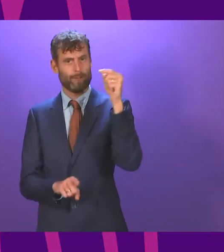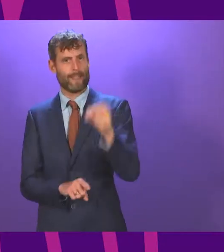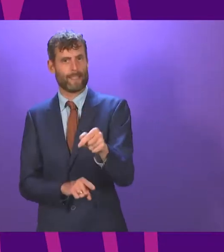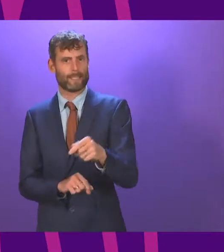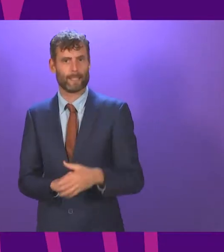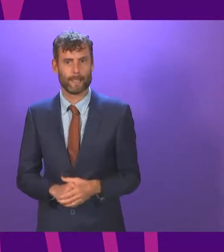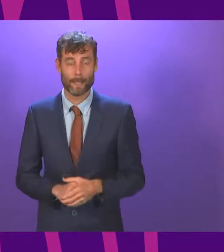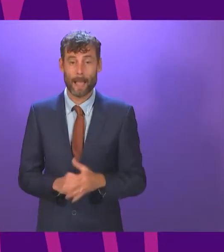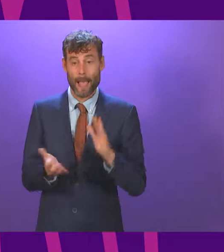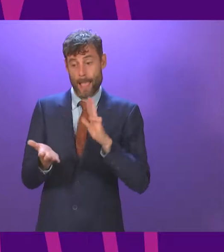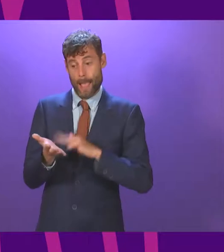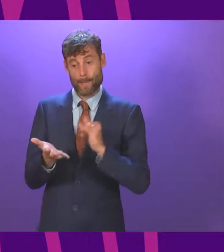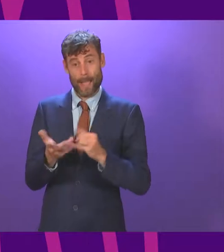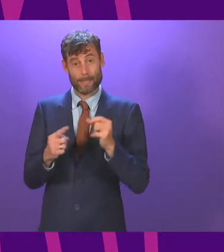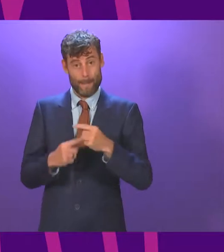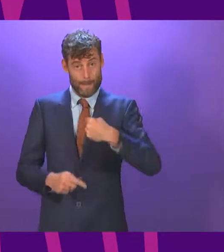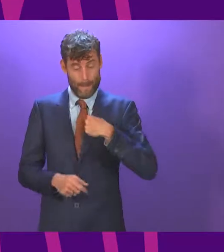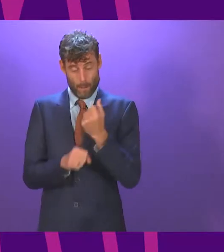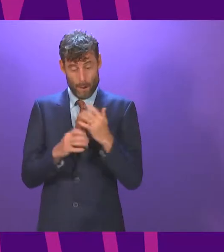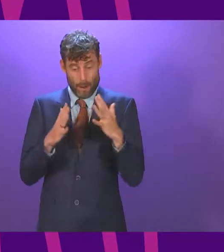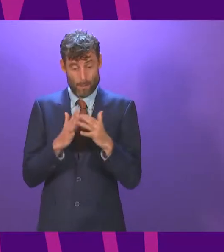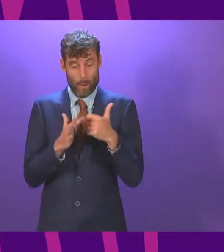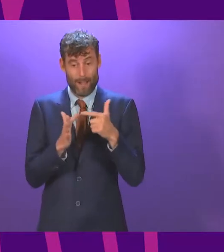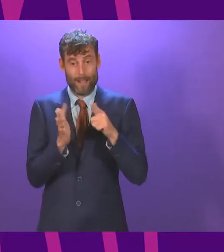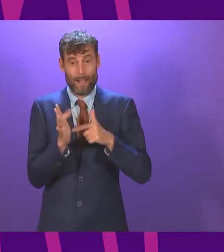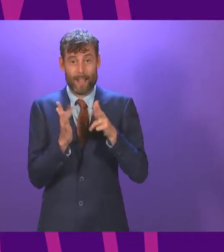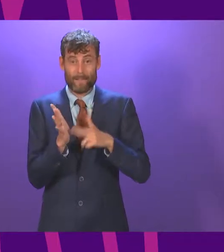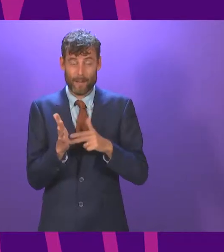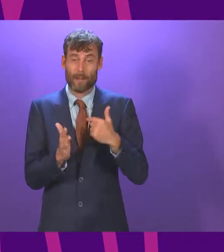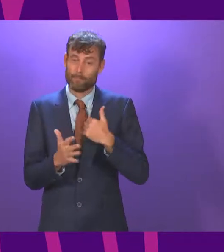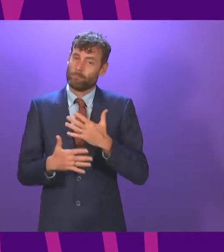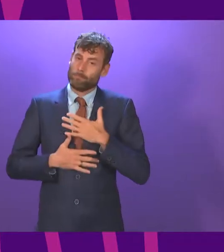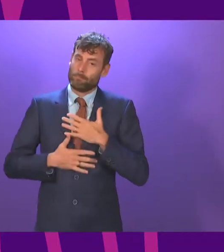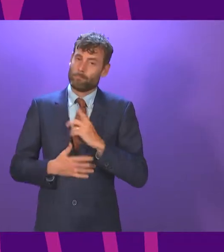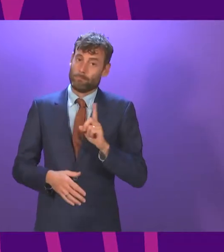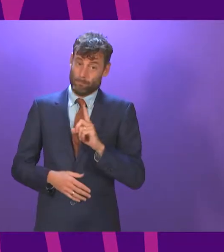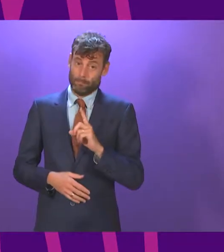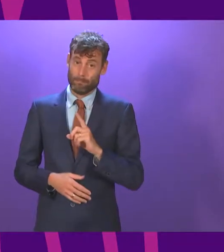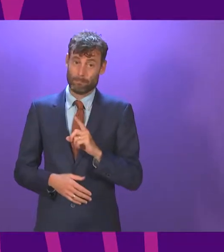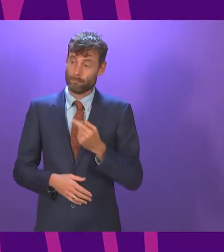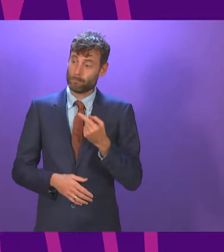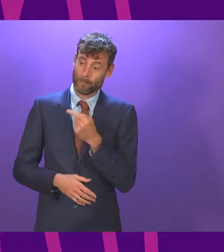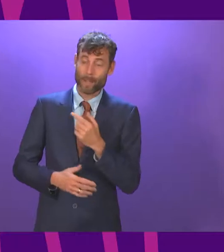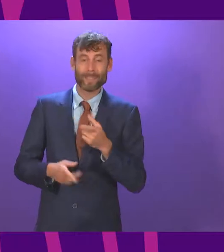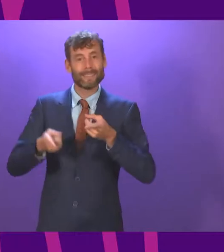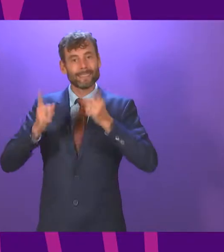As the MSP for Glasgow Kelvin, I was delighted to receive confirmation from the Cabinet Secretary for Health that hospital